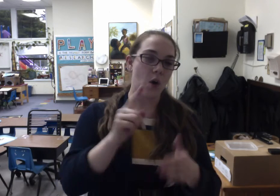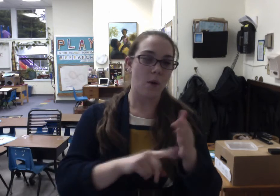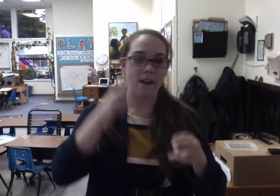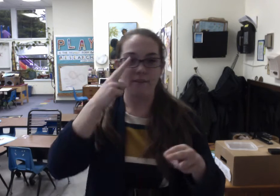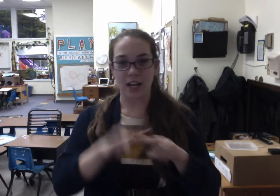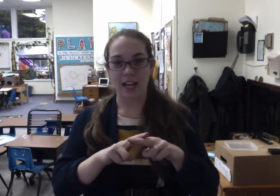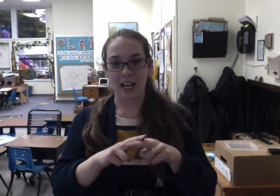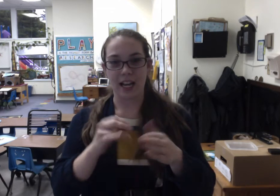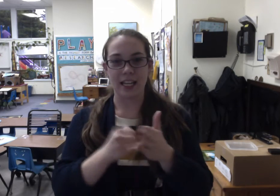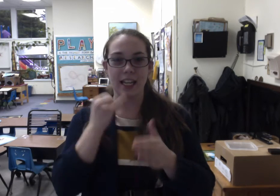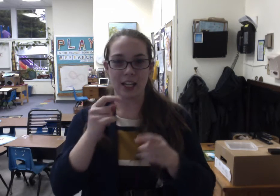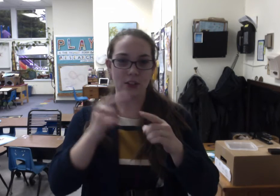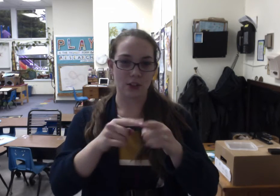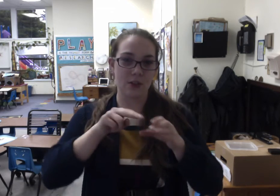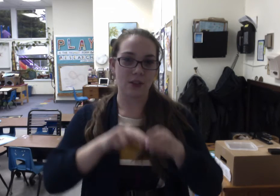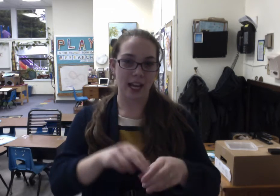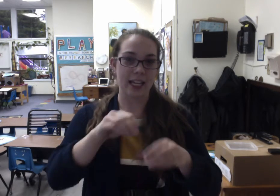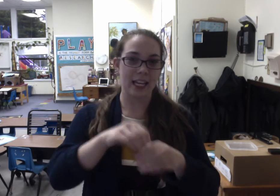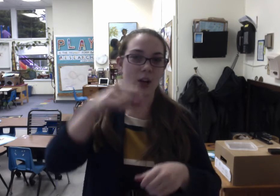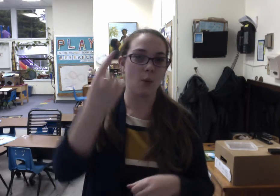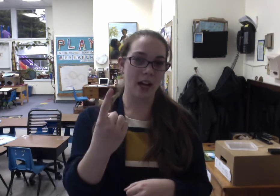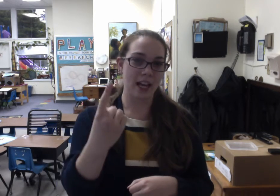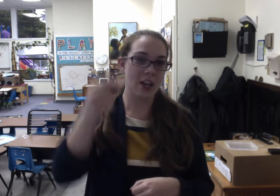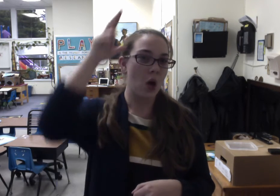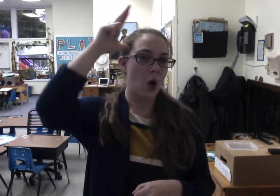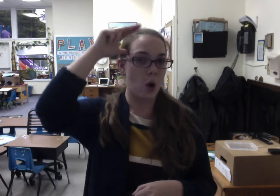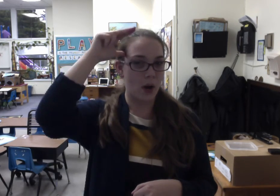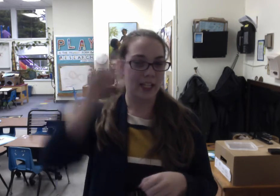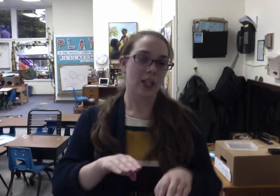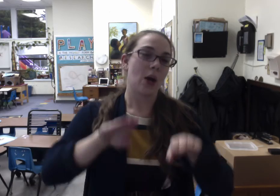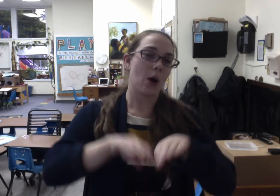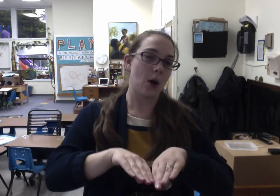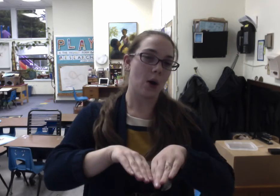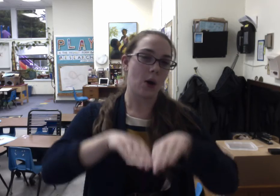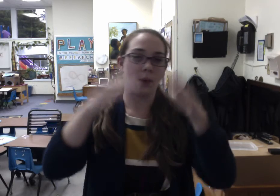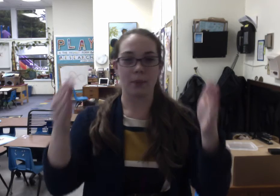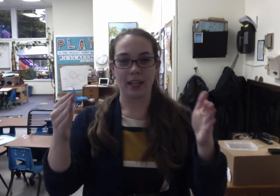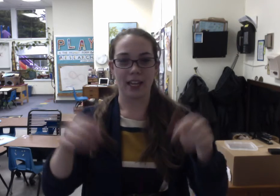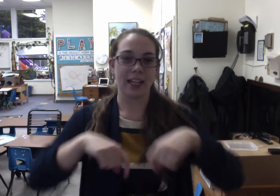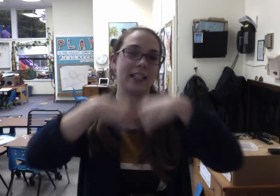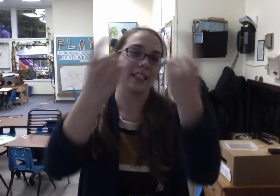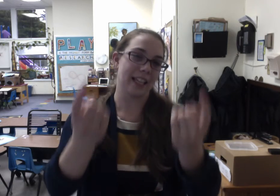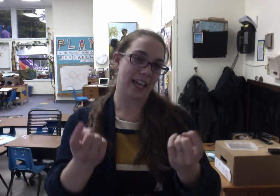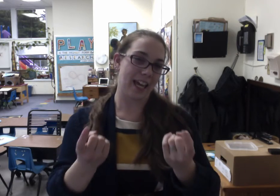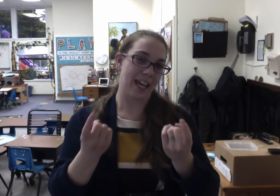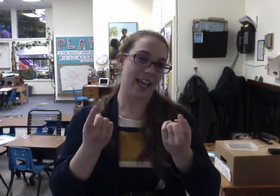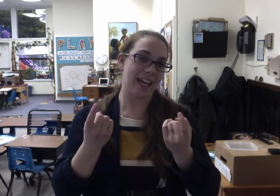what fun it is to ride in a one horse open sleigh.